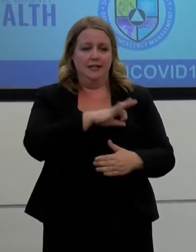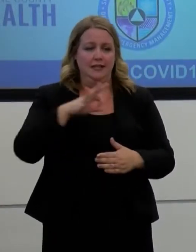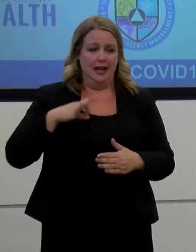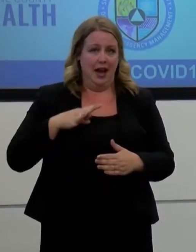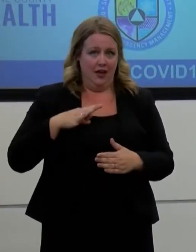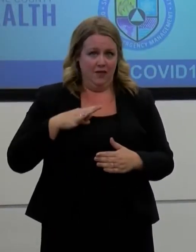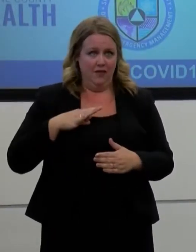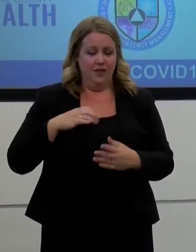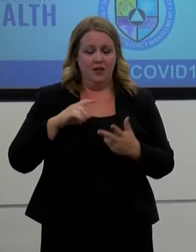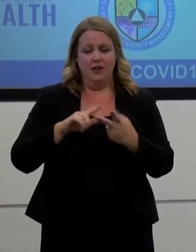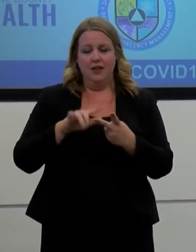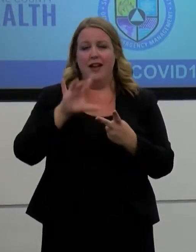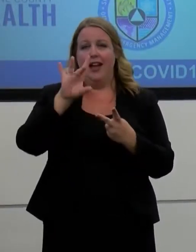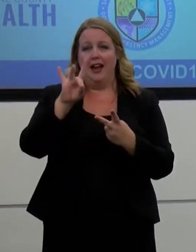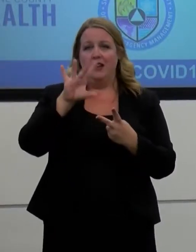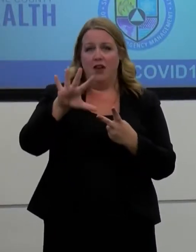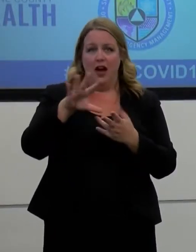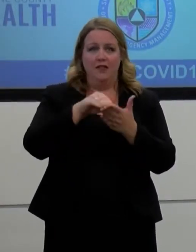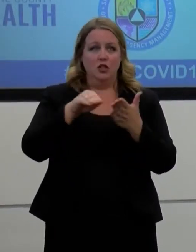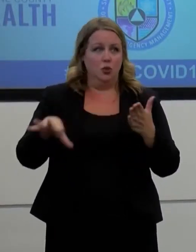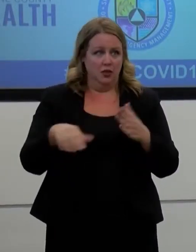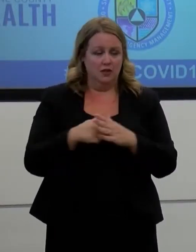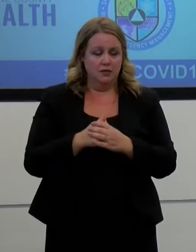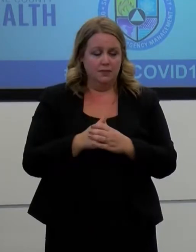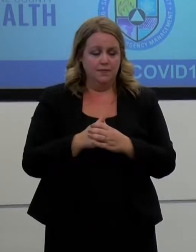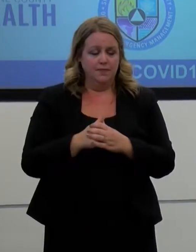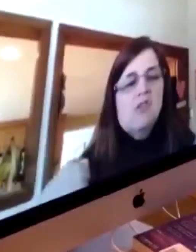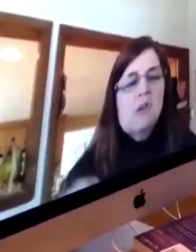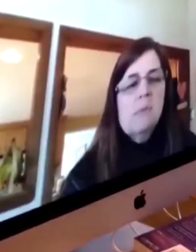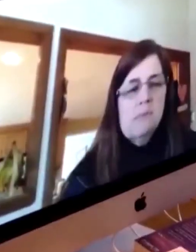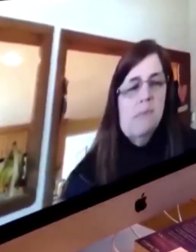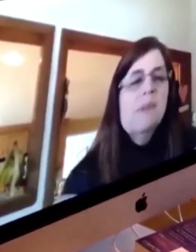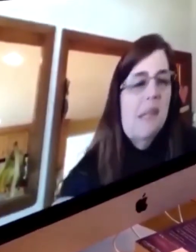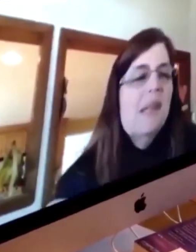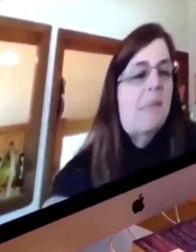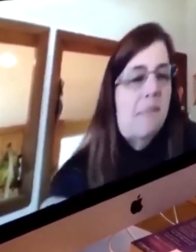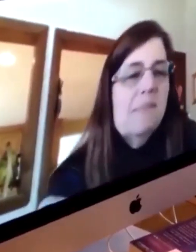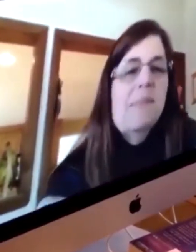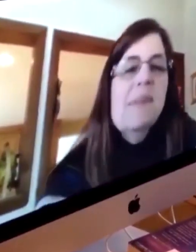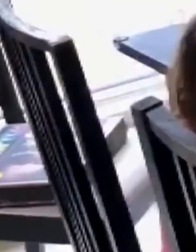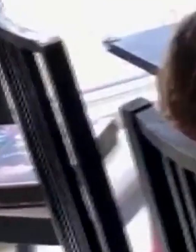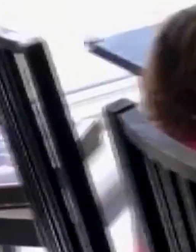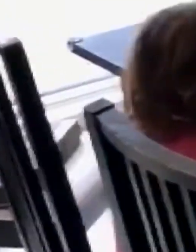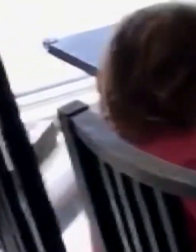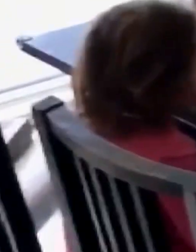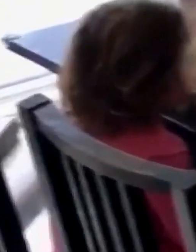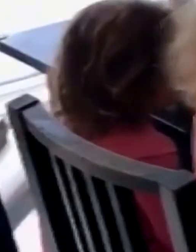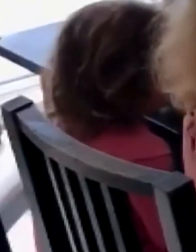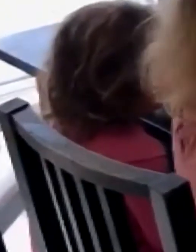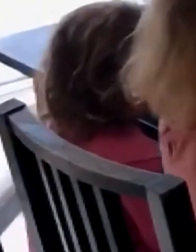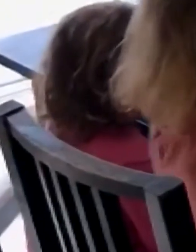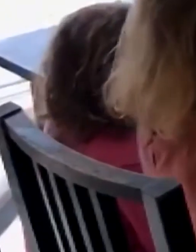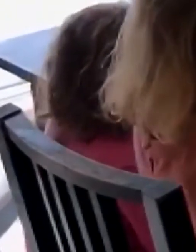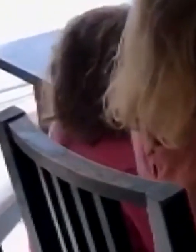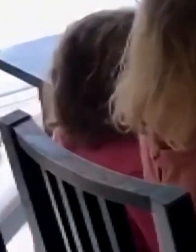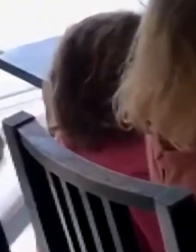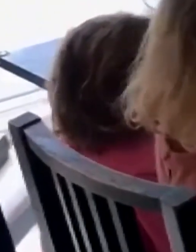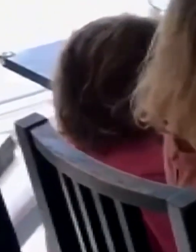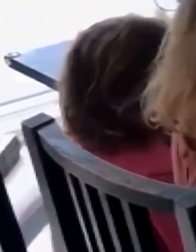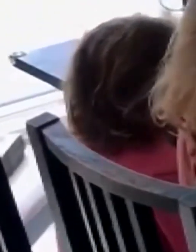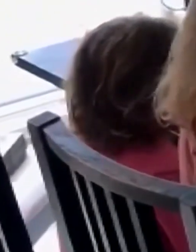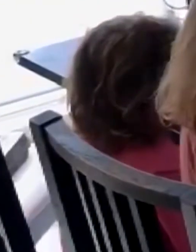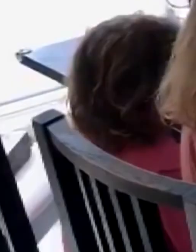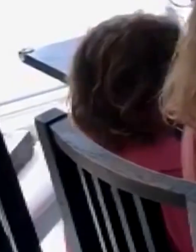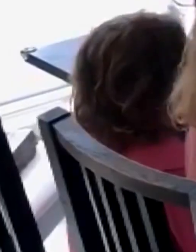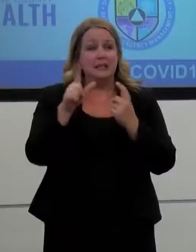85 students. She explains the district's contact tracing protocols. Specific guidance is provided to anyone